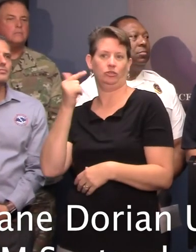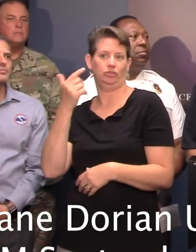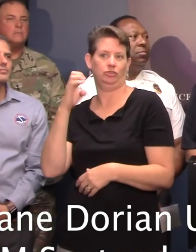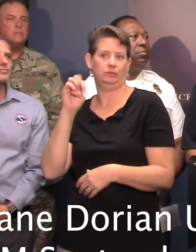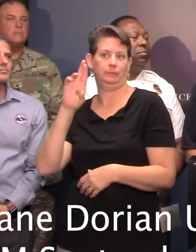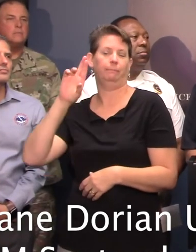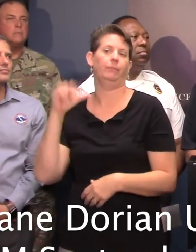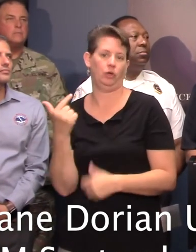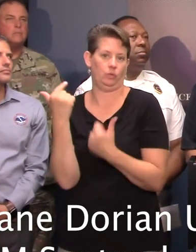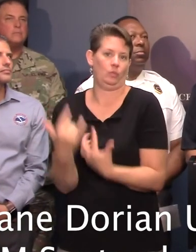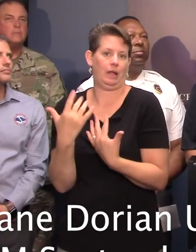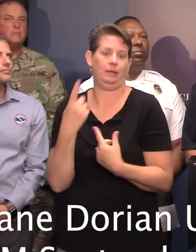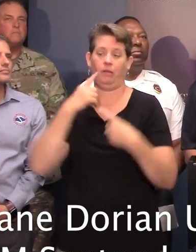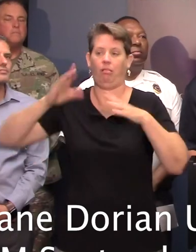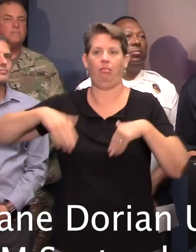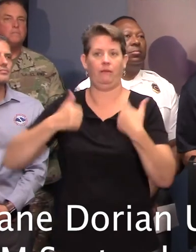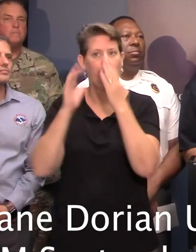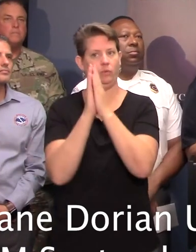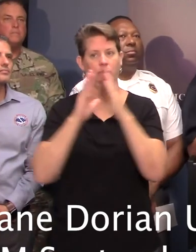to. But so far, we haven't had any requests.